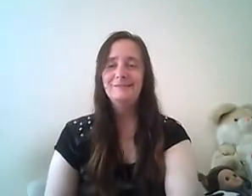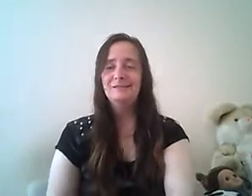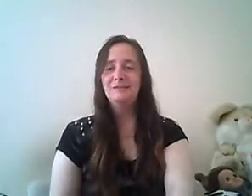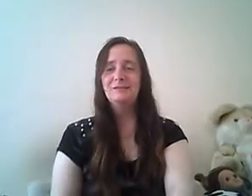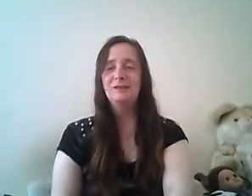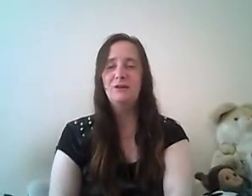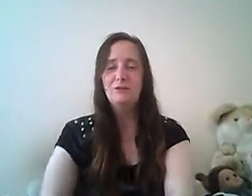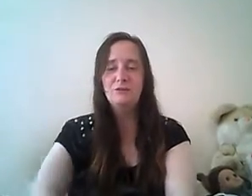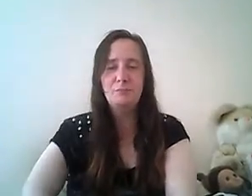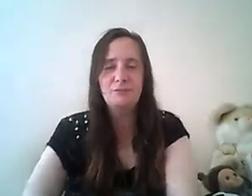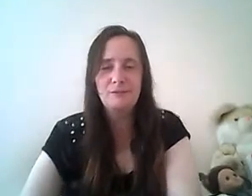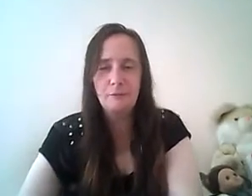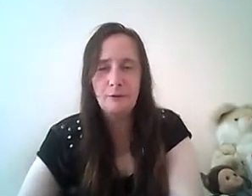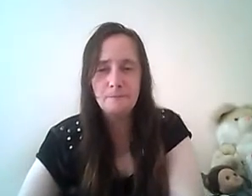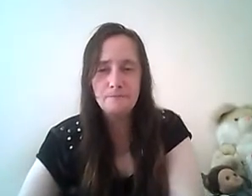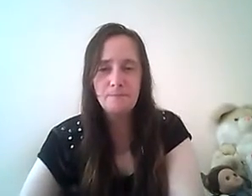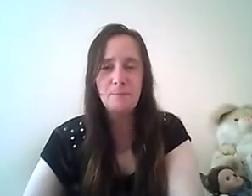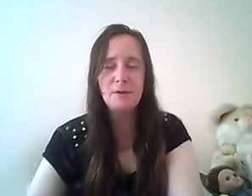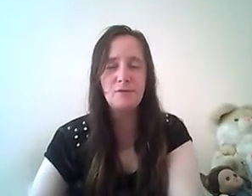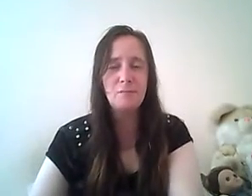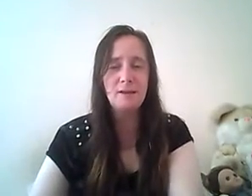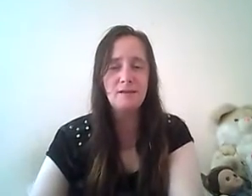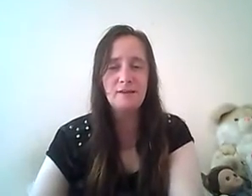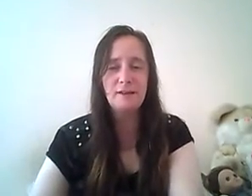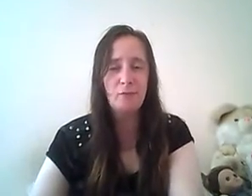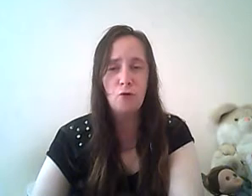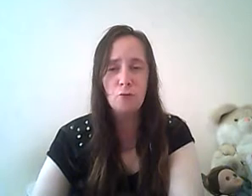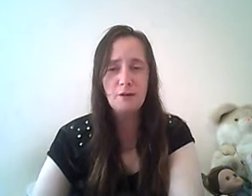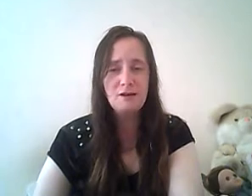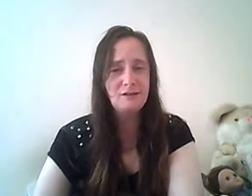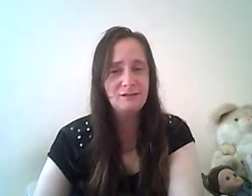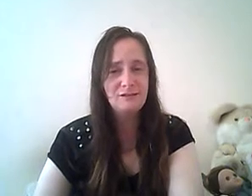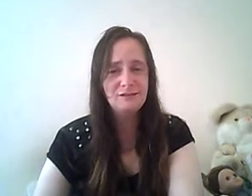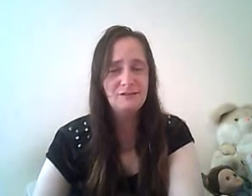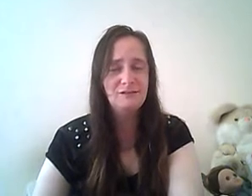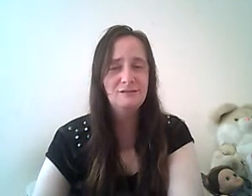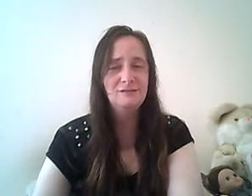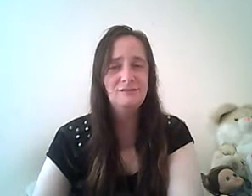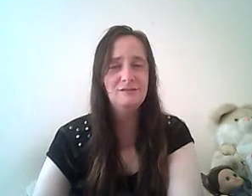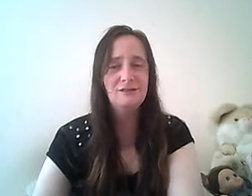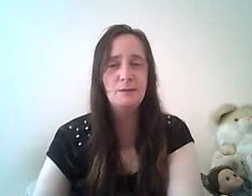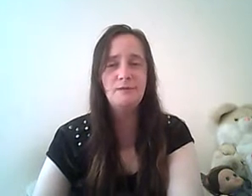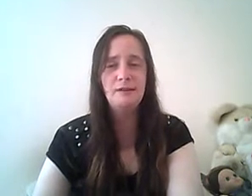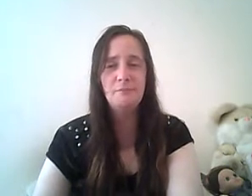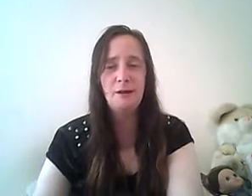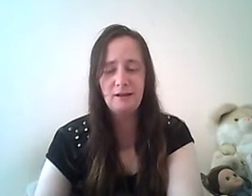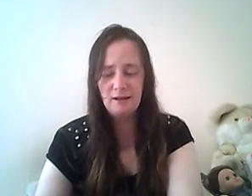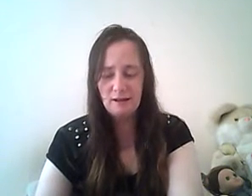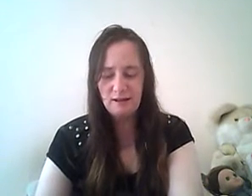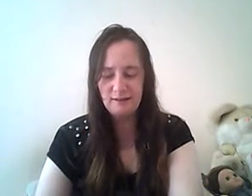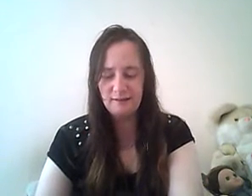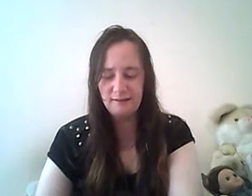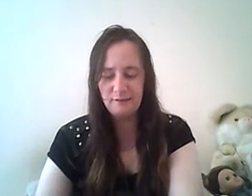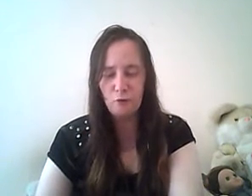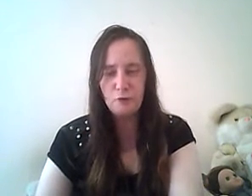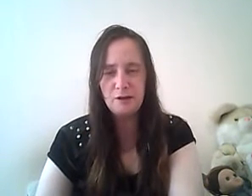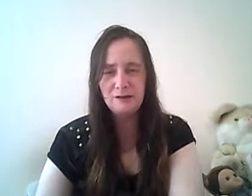so how's supposed to do this or maybe he's got to make dina thought with her try to bring dina back and get dina to thought with her